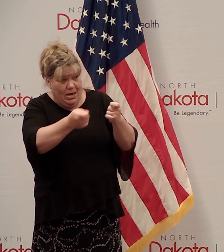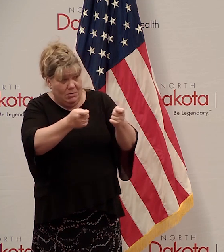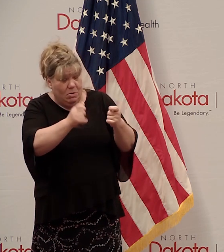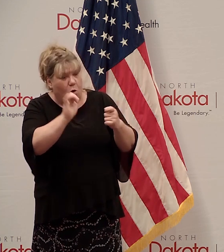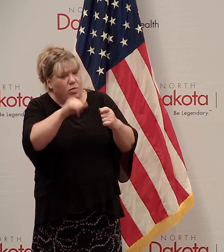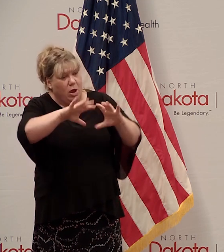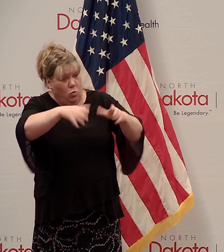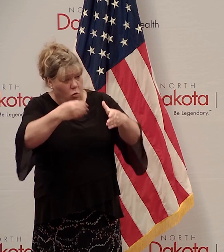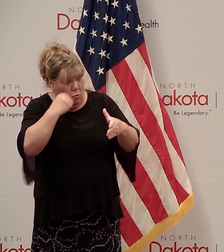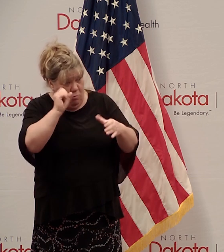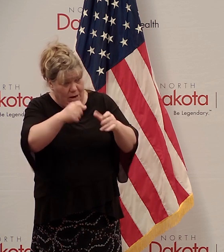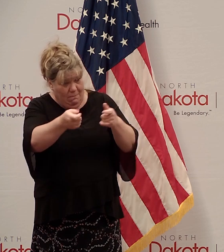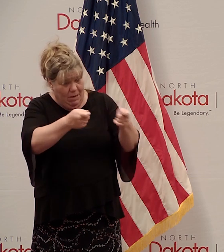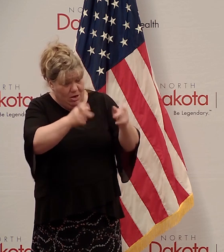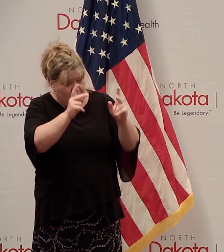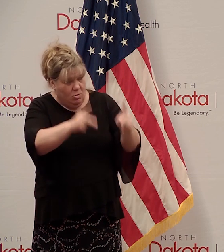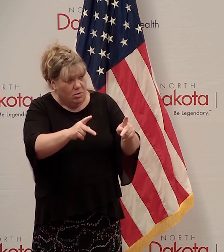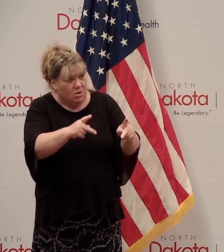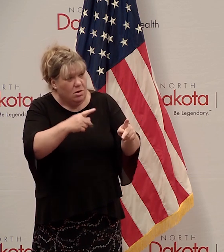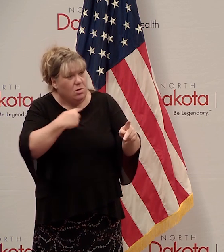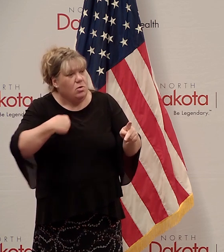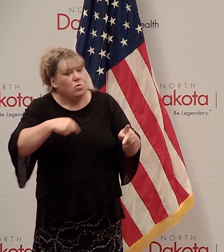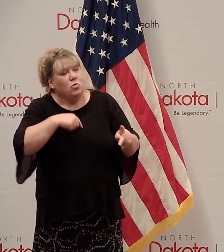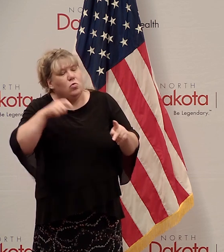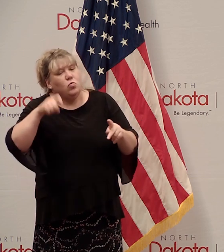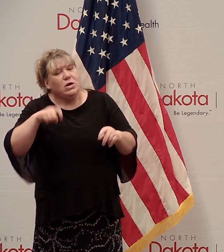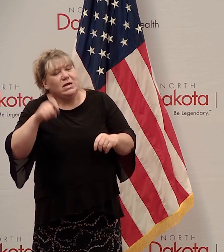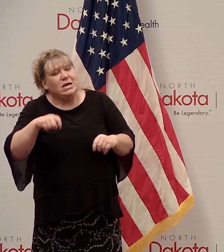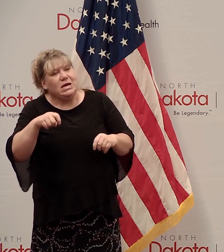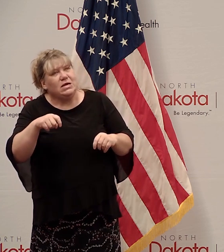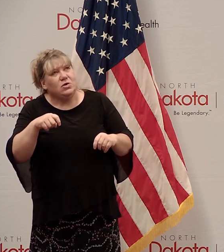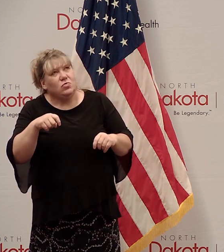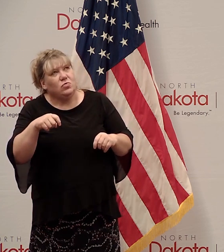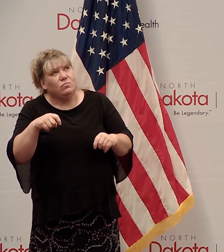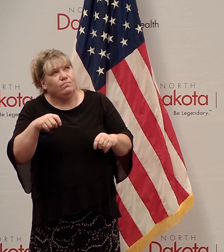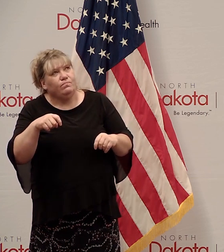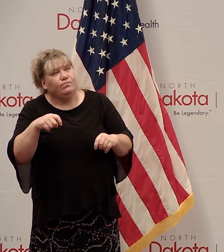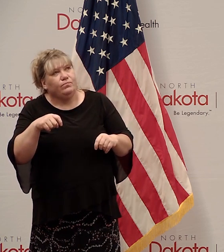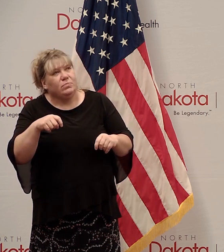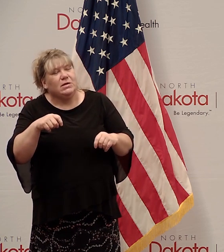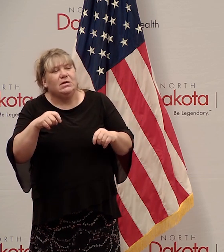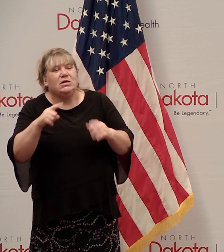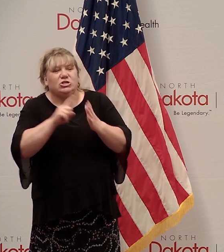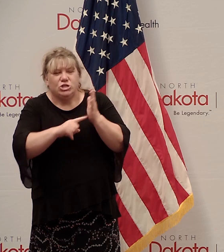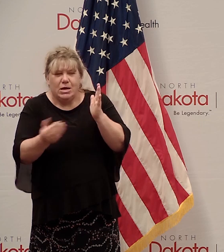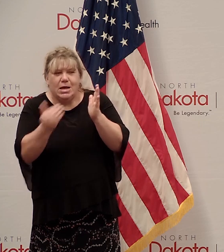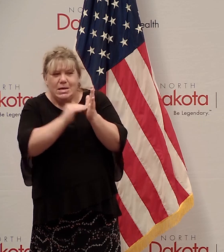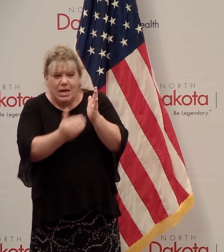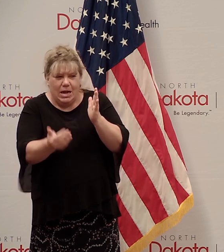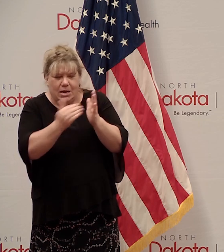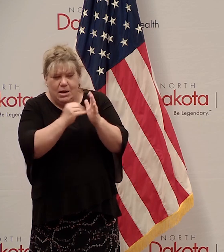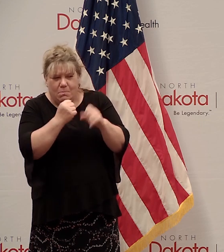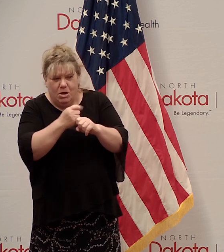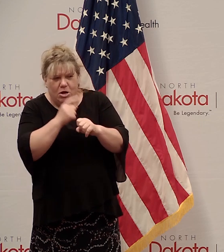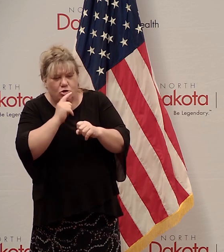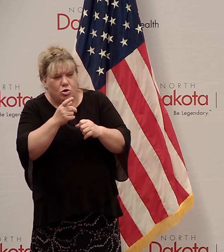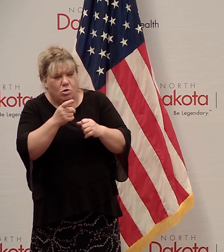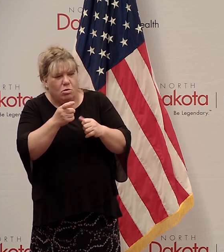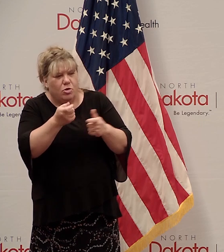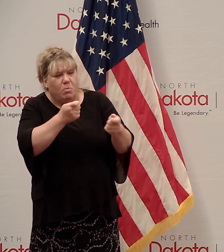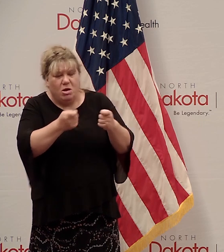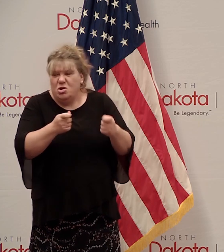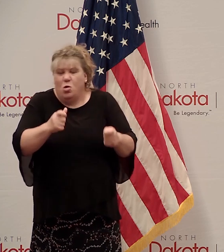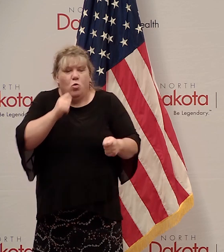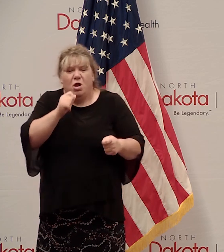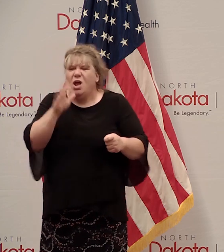congregate housing can manage it, we need to be there and multiple times verify that they can manage it. We're not going to just trust that they